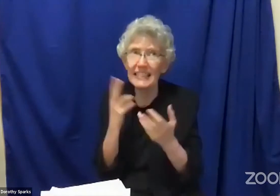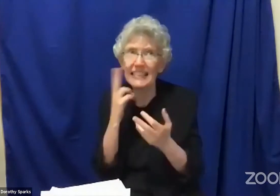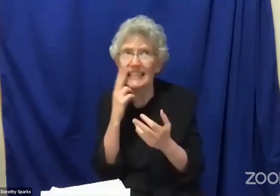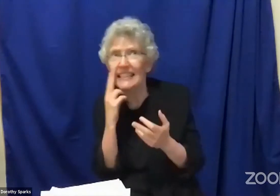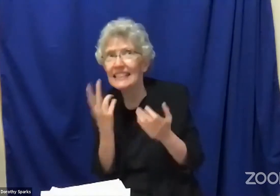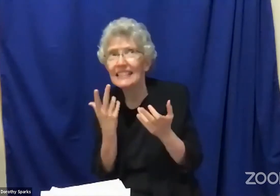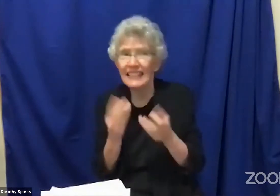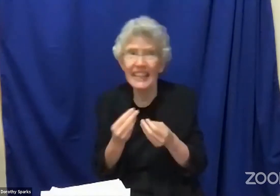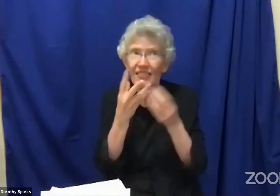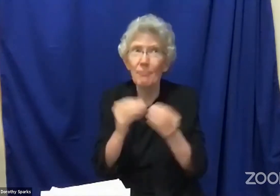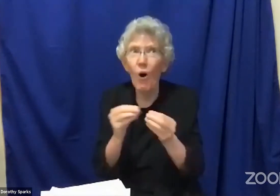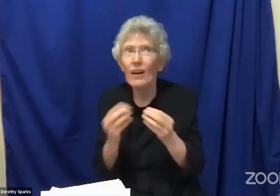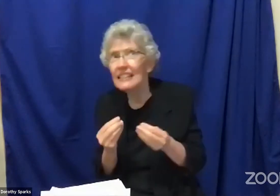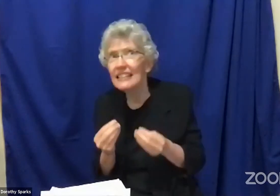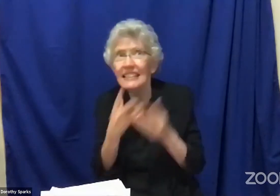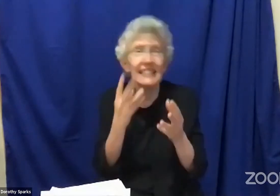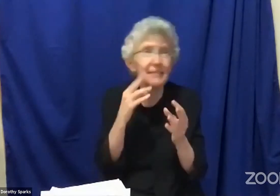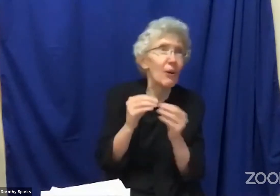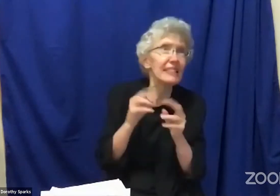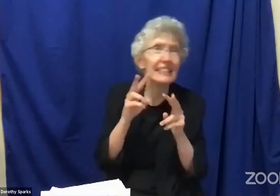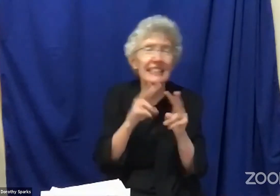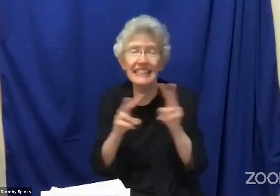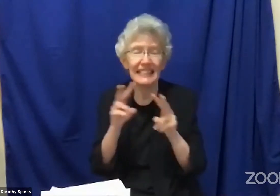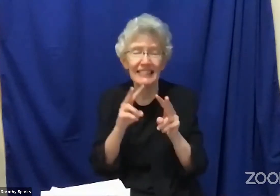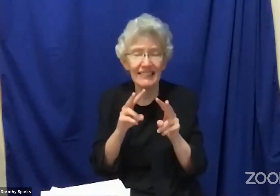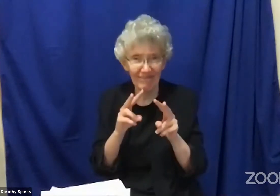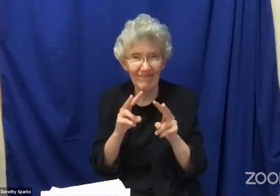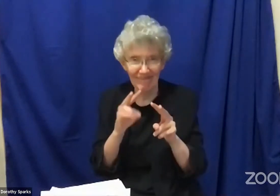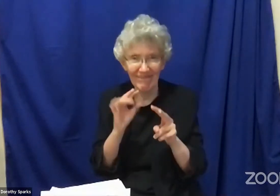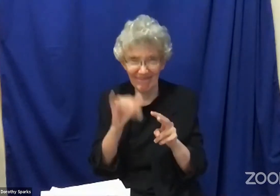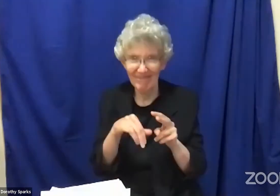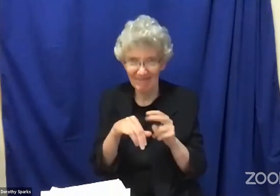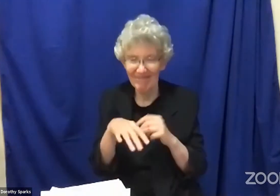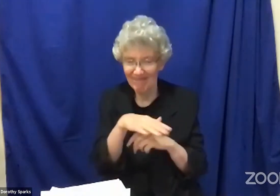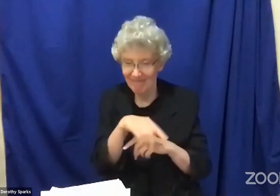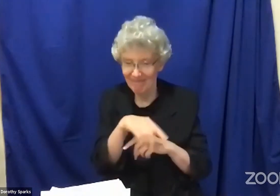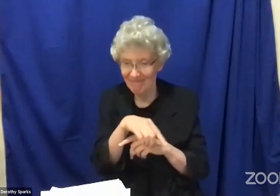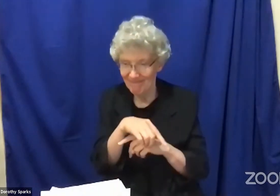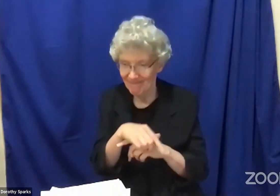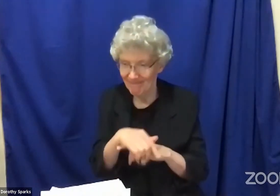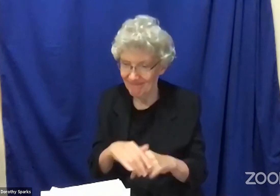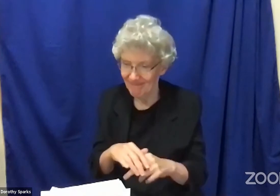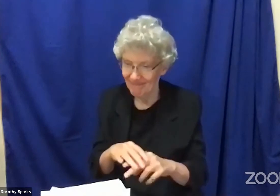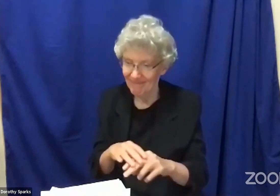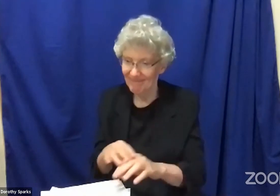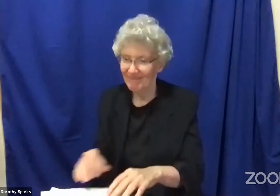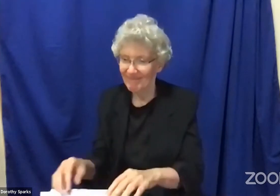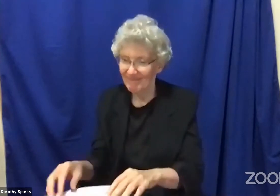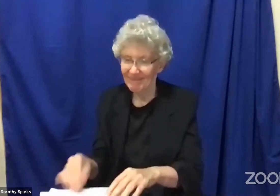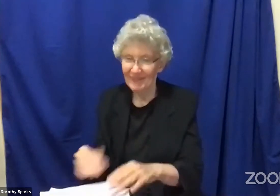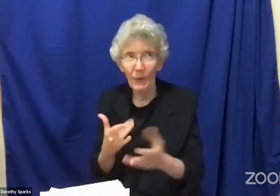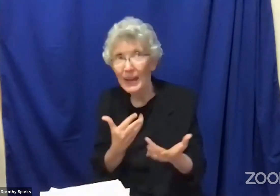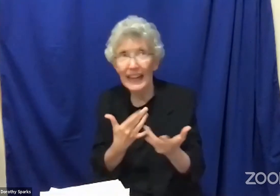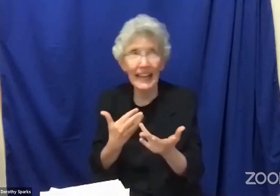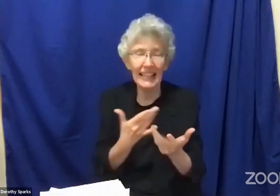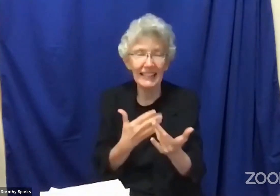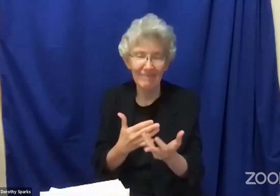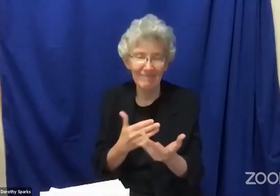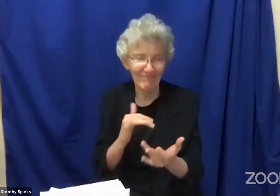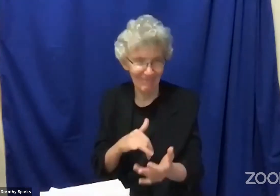And in offering these things, they would hope that the gods would accept them. And so, they